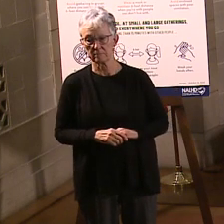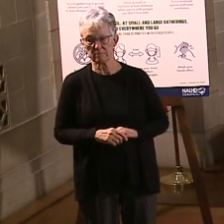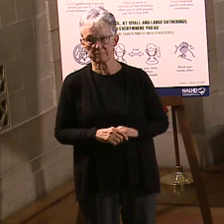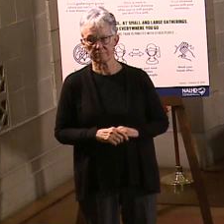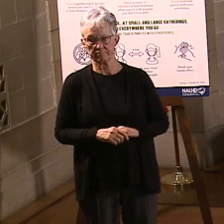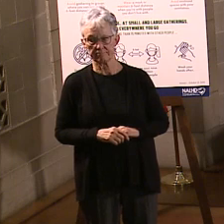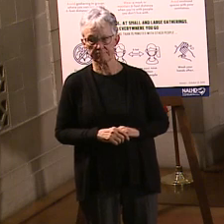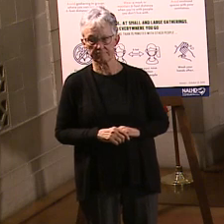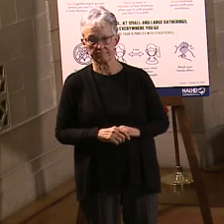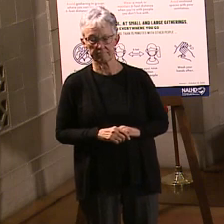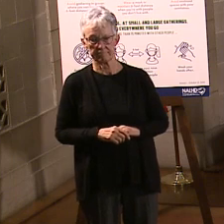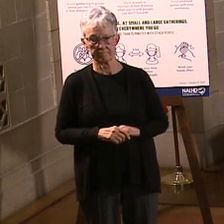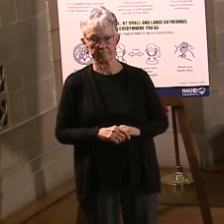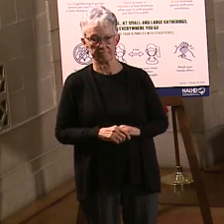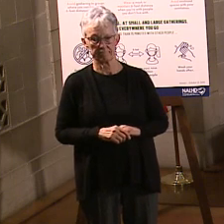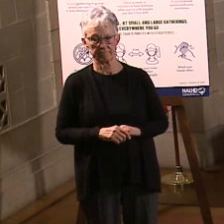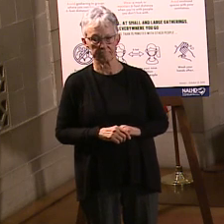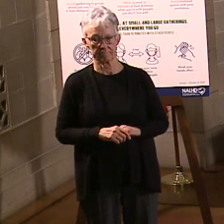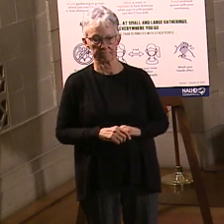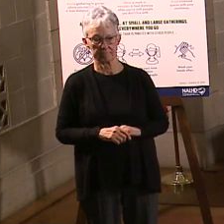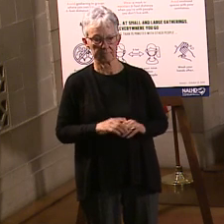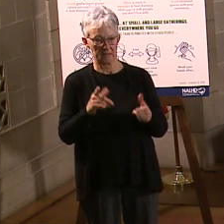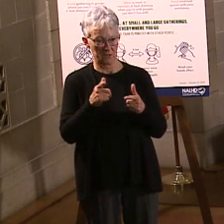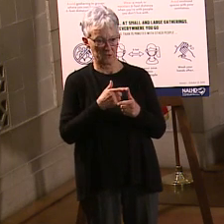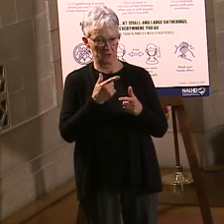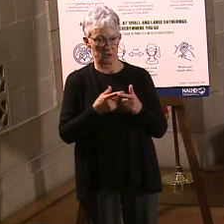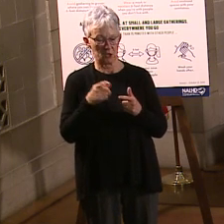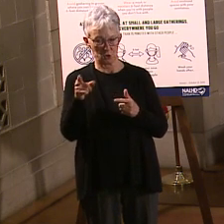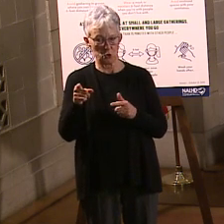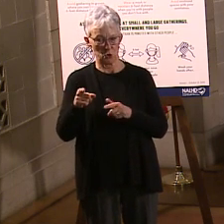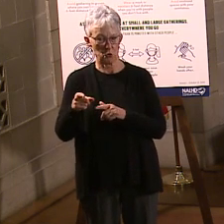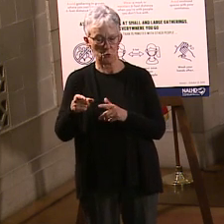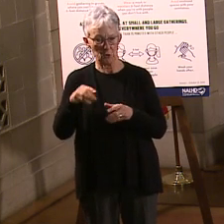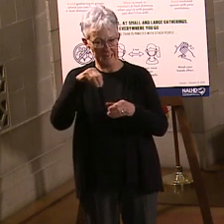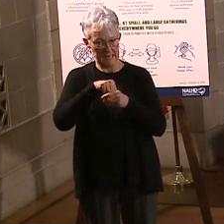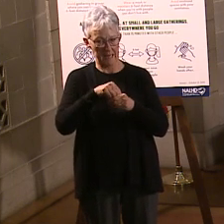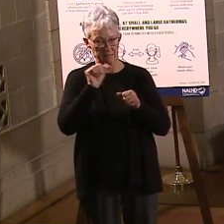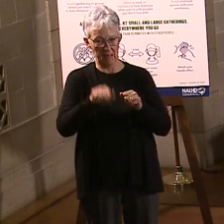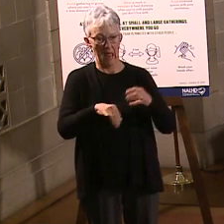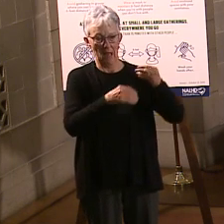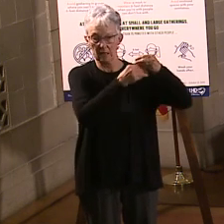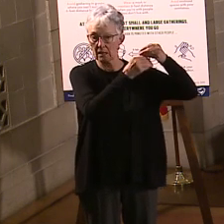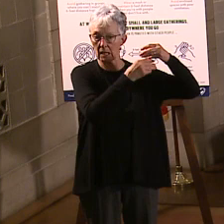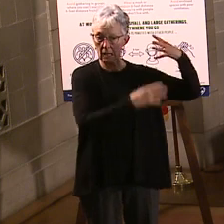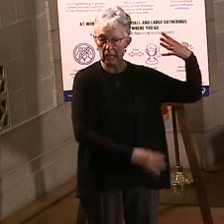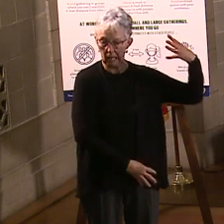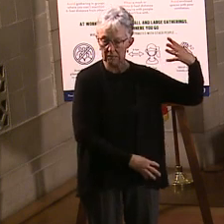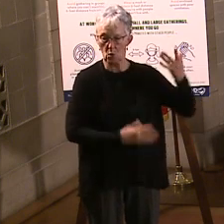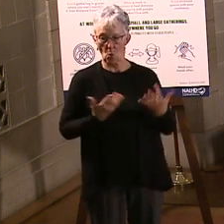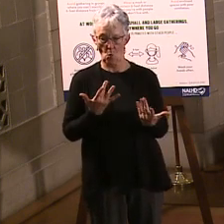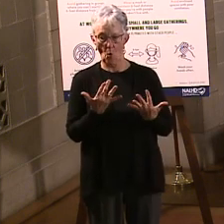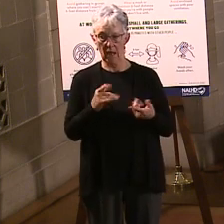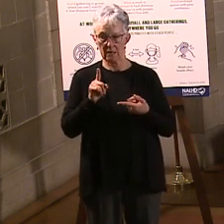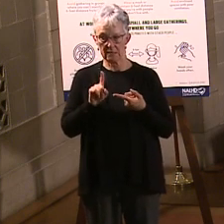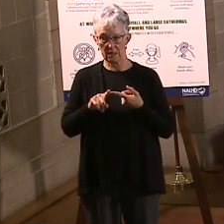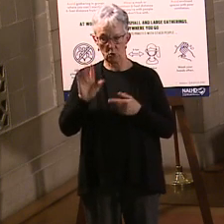So then you will sit in this pool and wait until it's your turn. And Angie's gone over the phases before. So you know the phases that you go